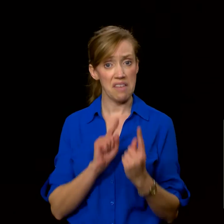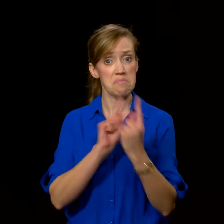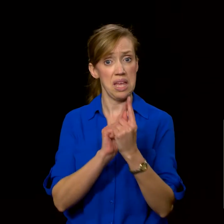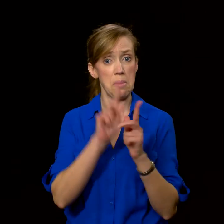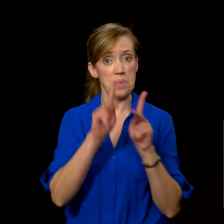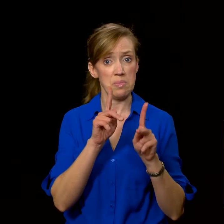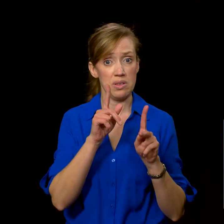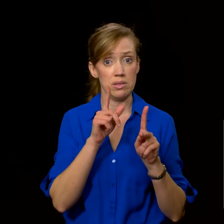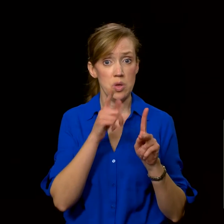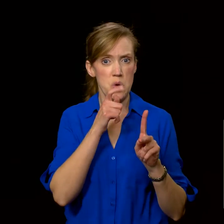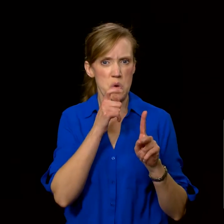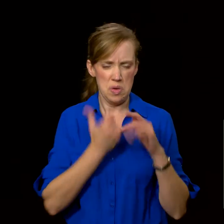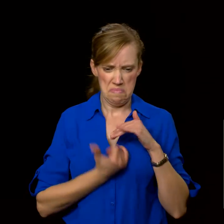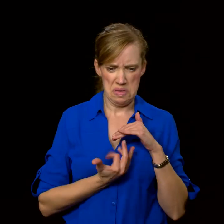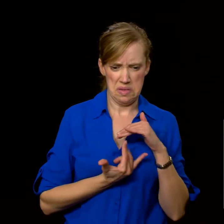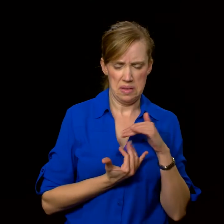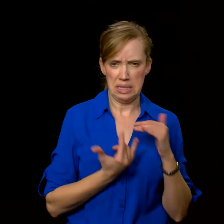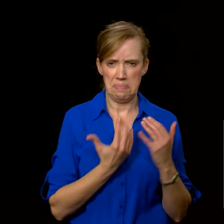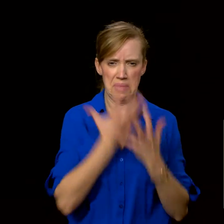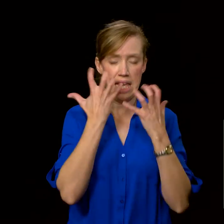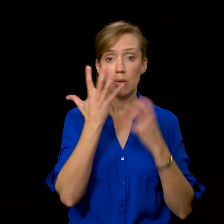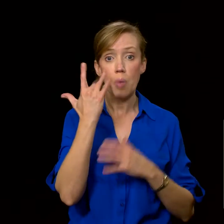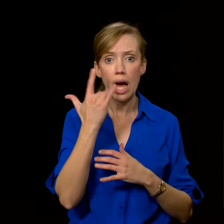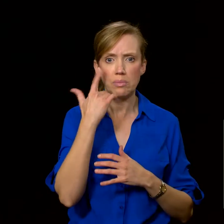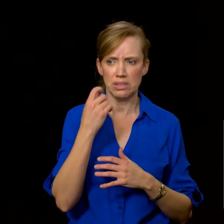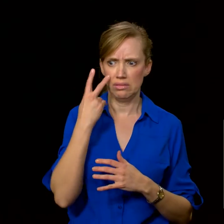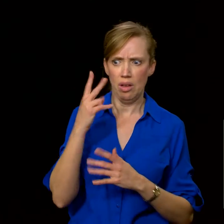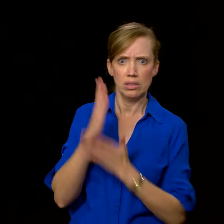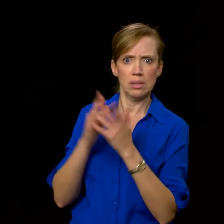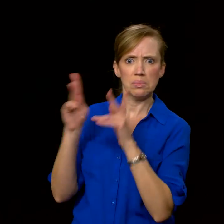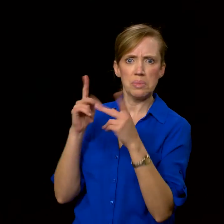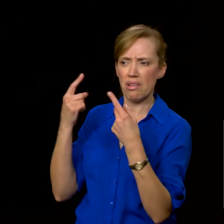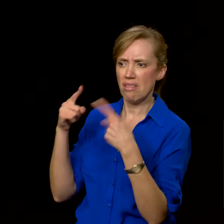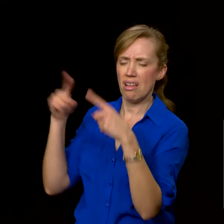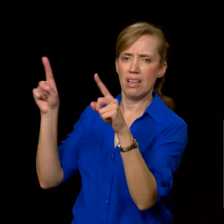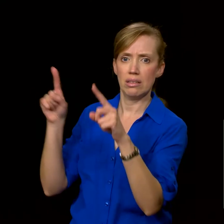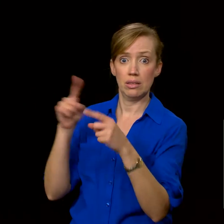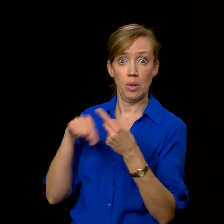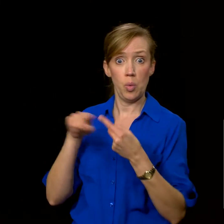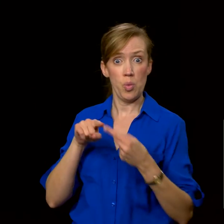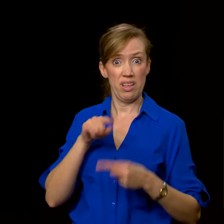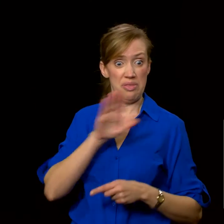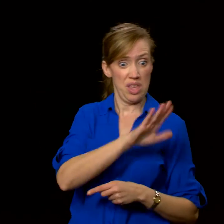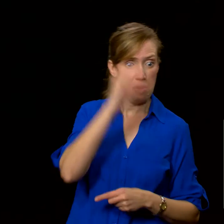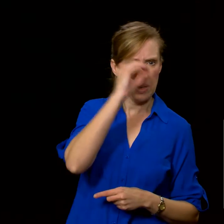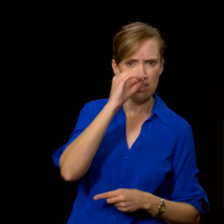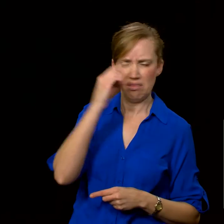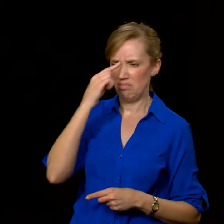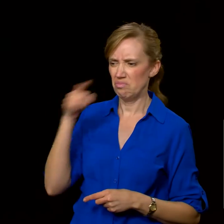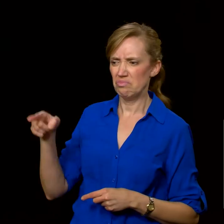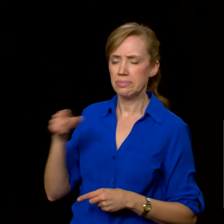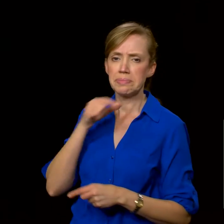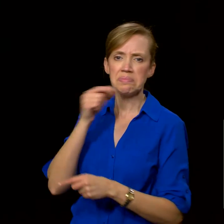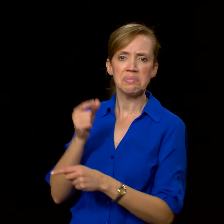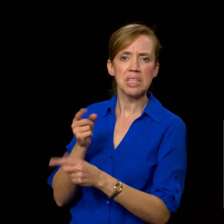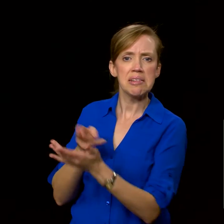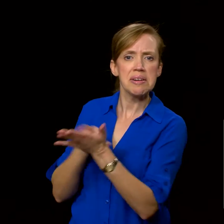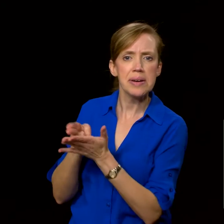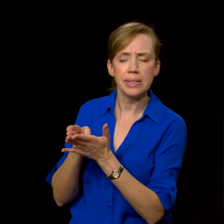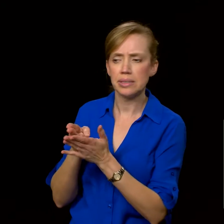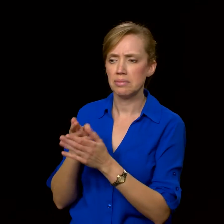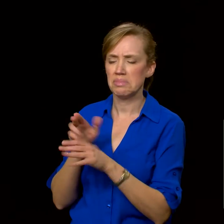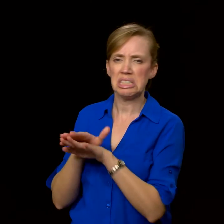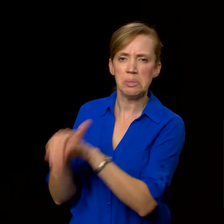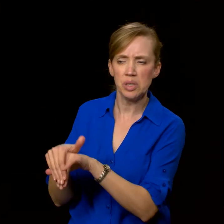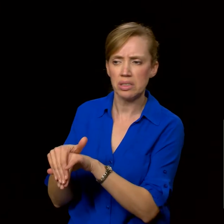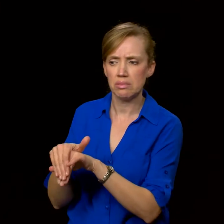I've run into people whose blood boiled because they saw people prospering when, in their opinion, those people didn't deserve to prosper. They were unethical. They